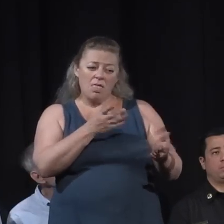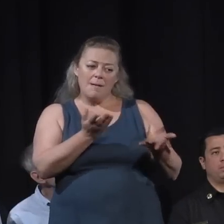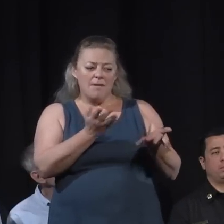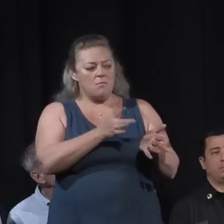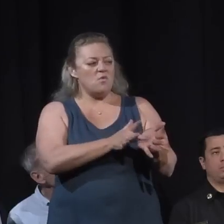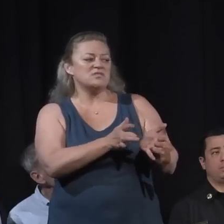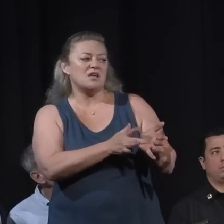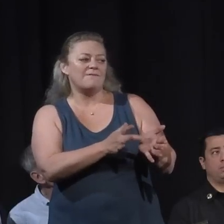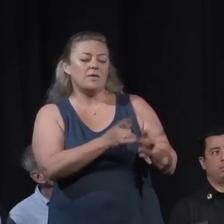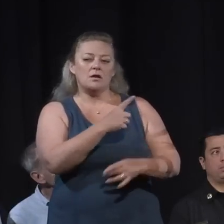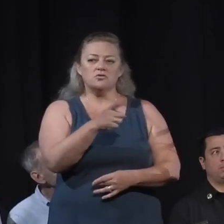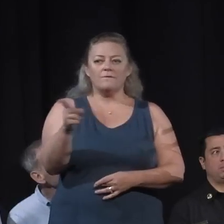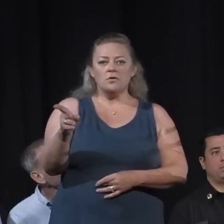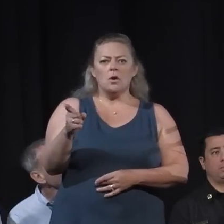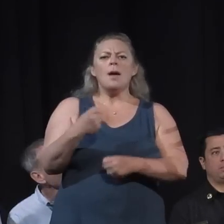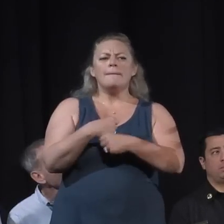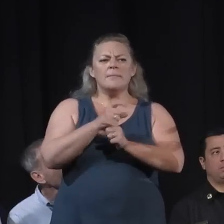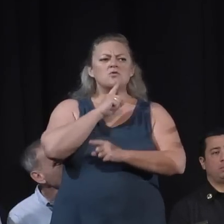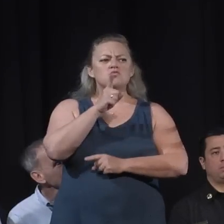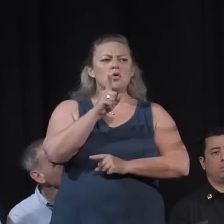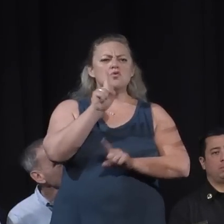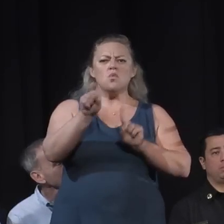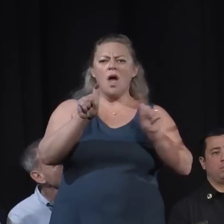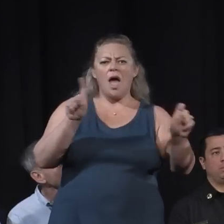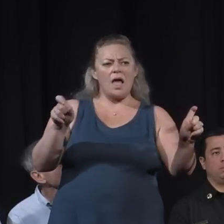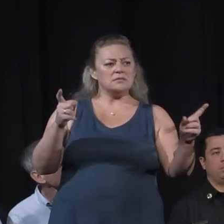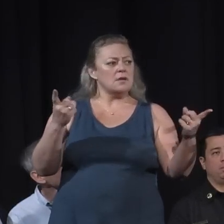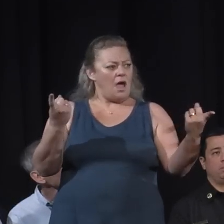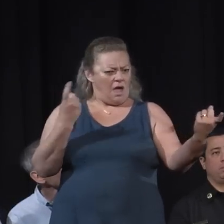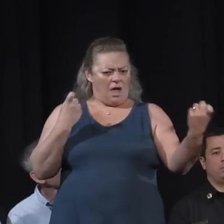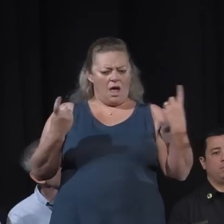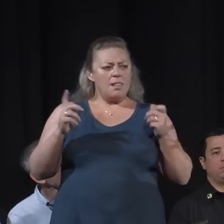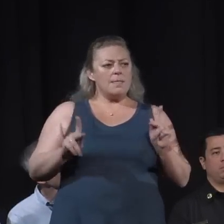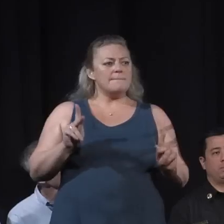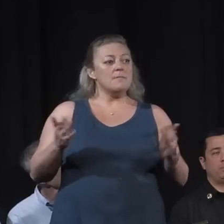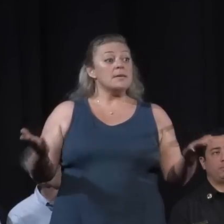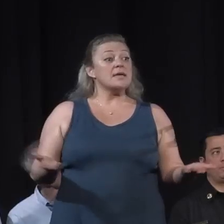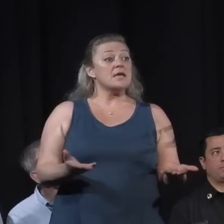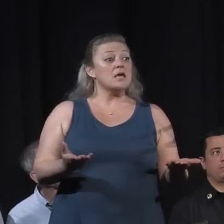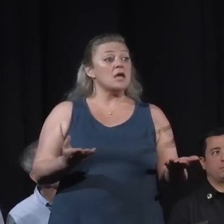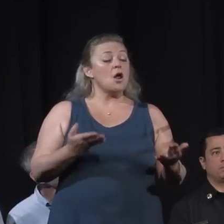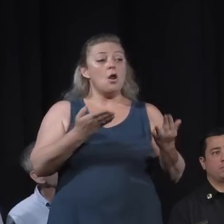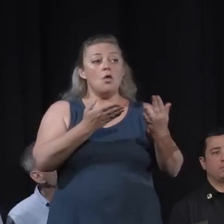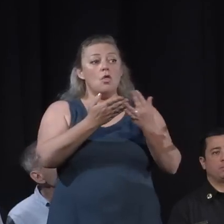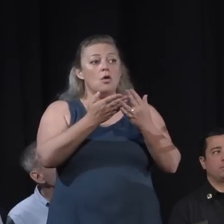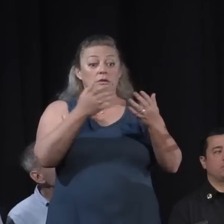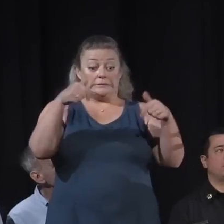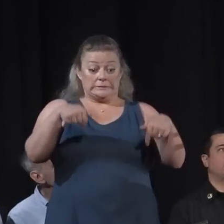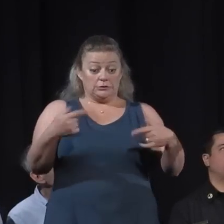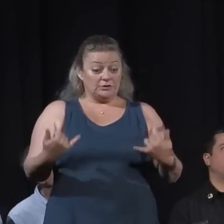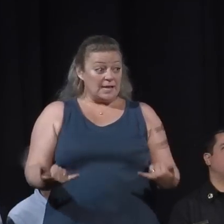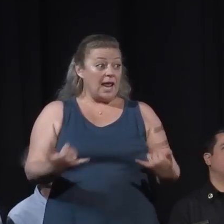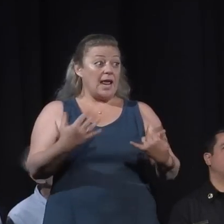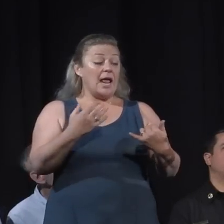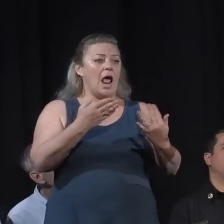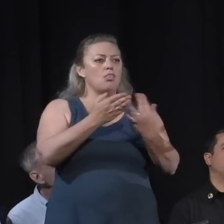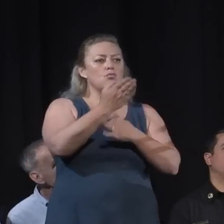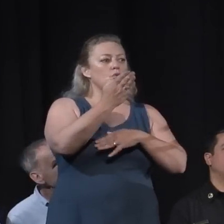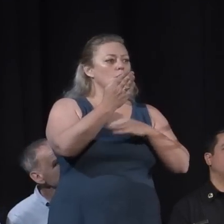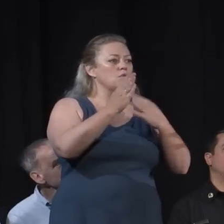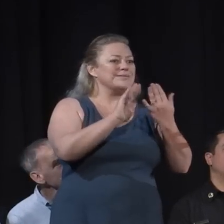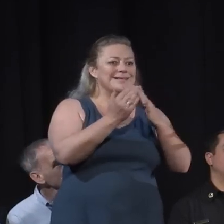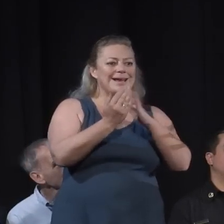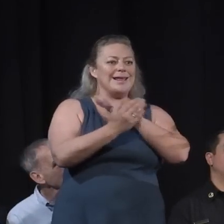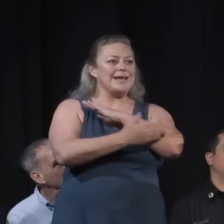Make sure that you ask the people here in the city and throughout the county and the state what it is we can do to help you,